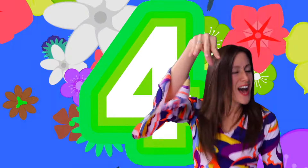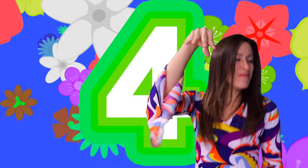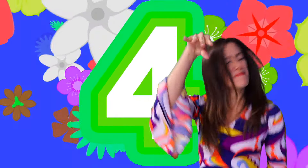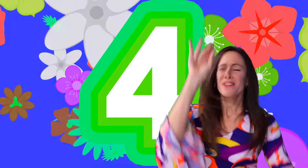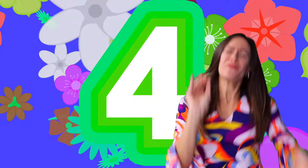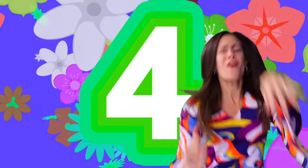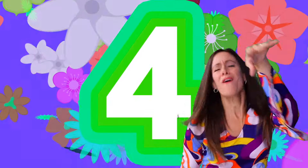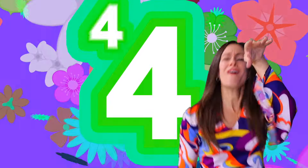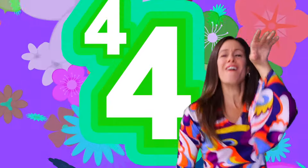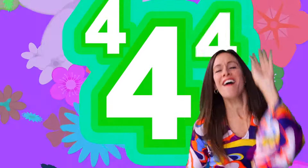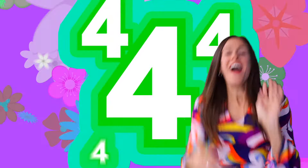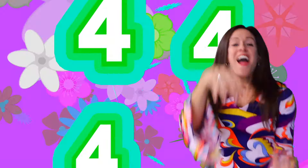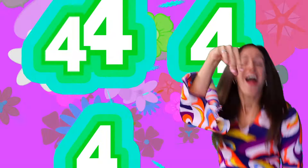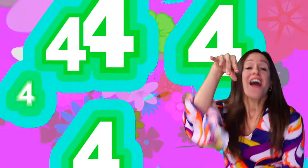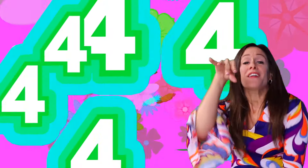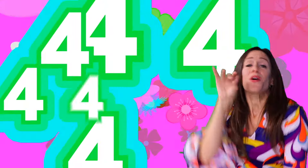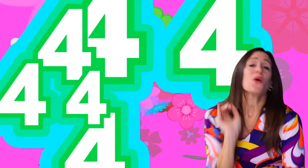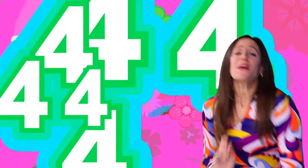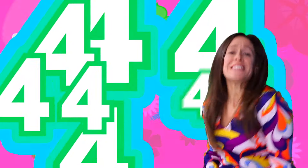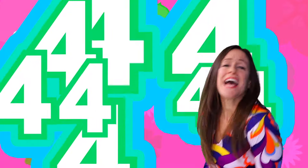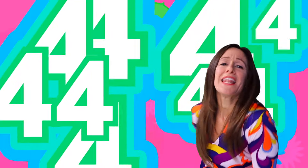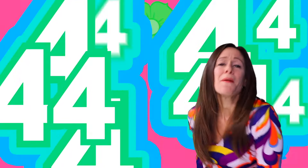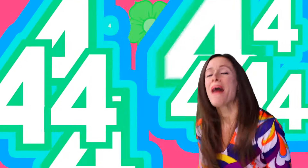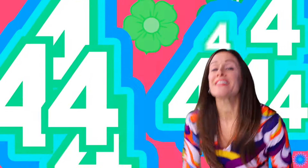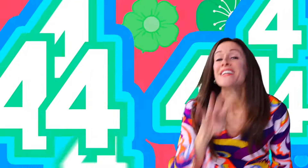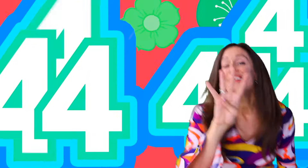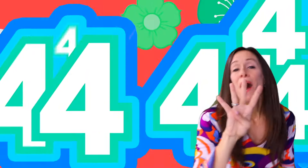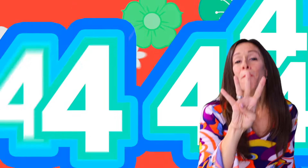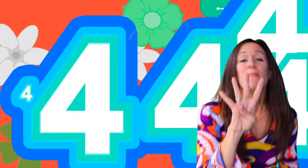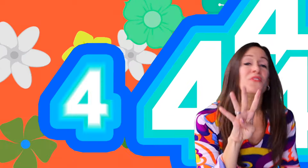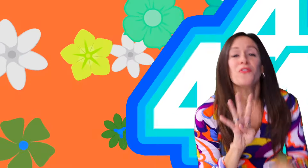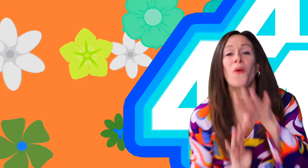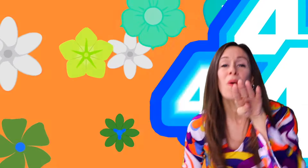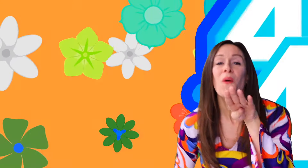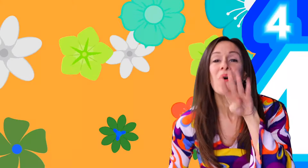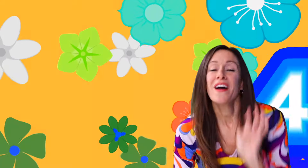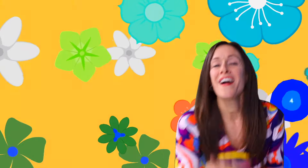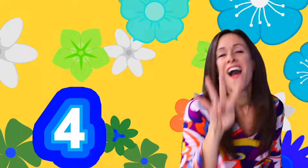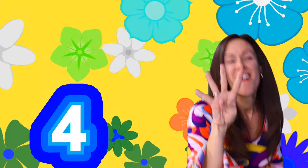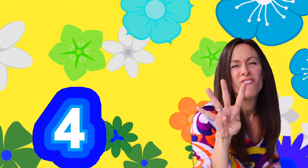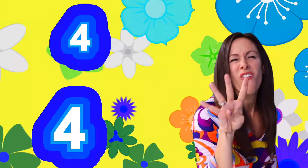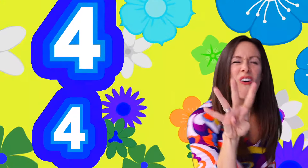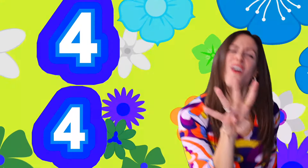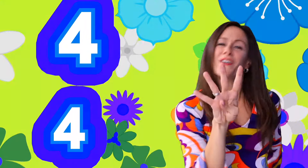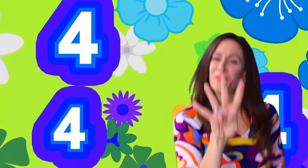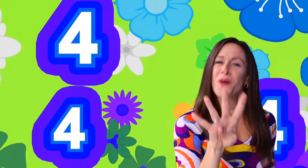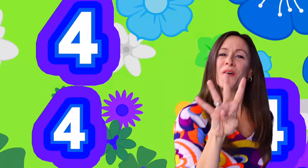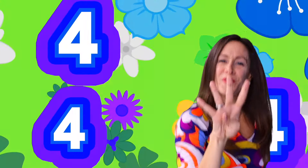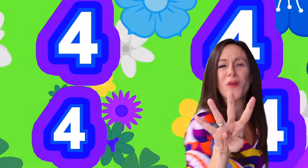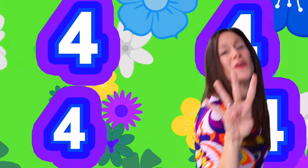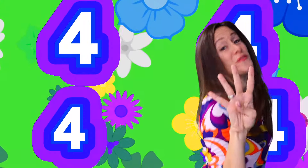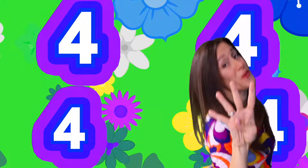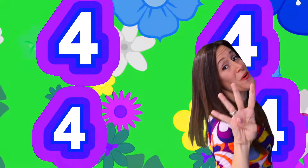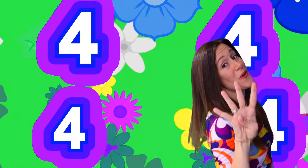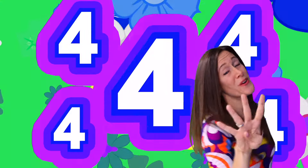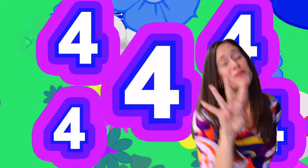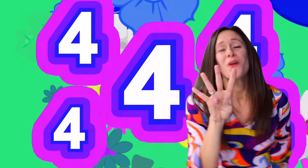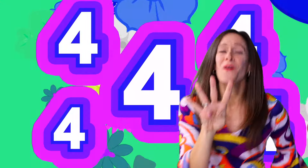number four Go and tell about the number four Four, four, four, four, four